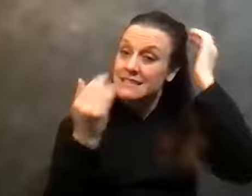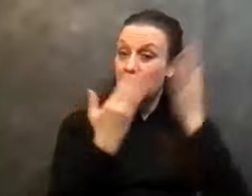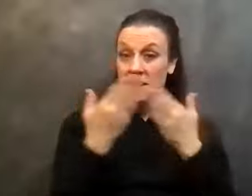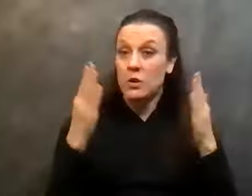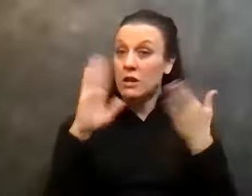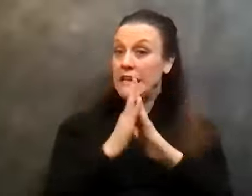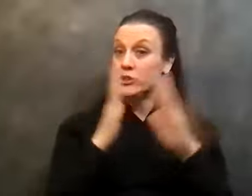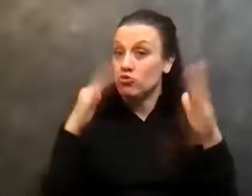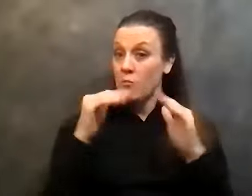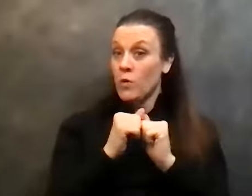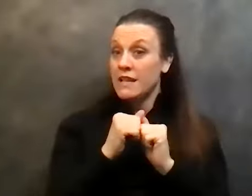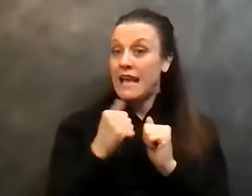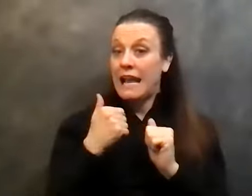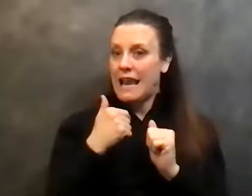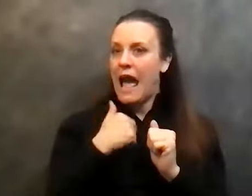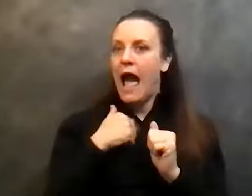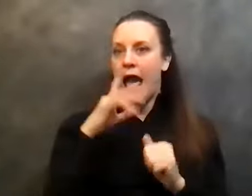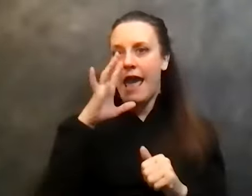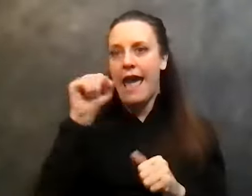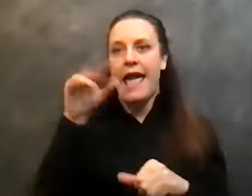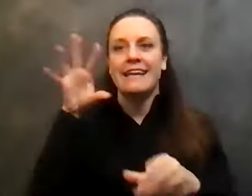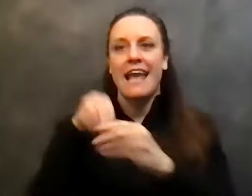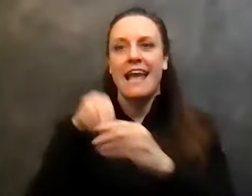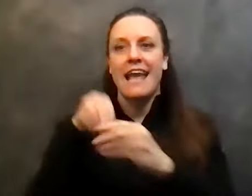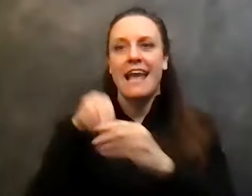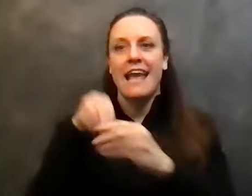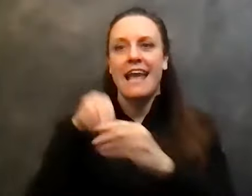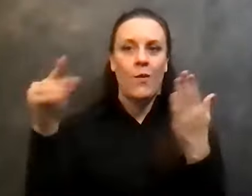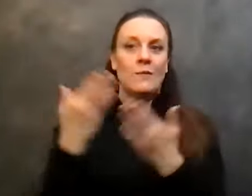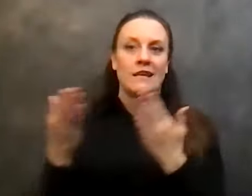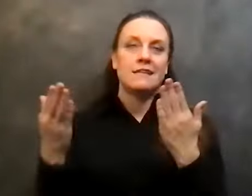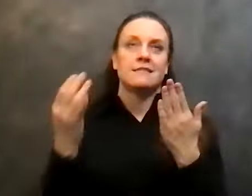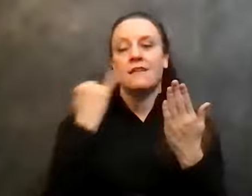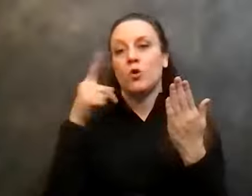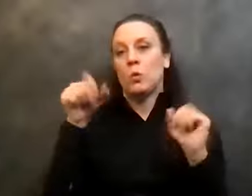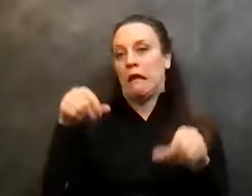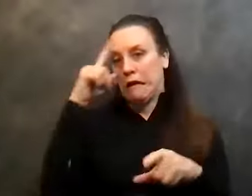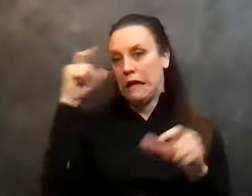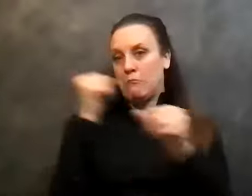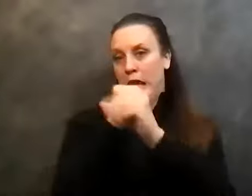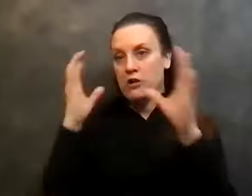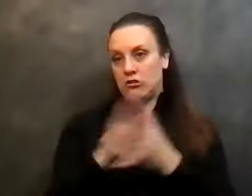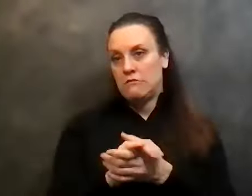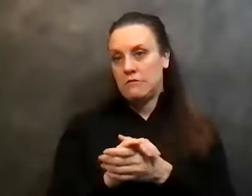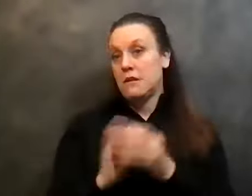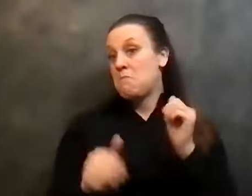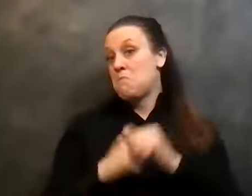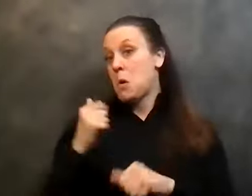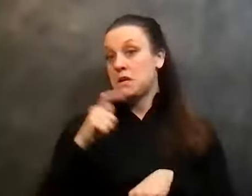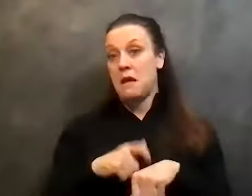and, I, I engaged in some of those, if you can imagine, like, uh, most of the time when I look back on it,